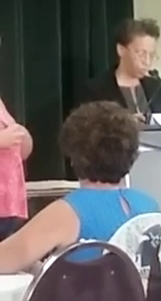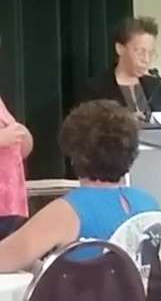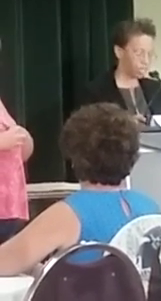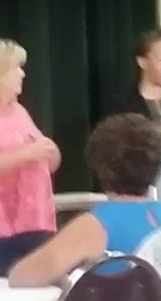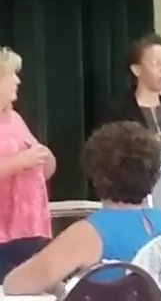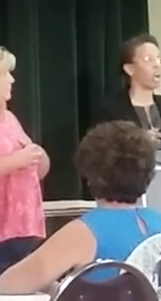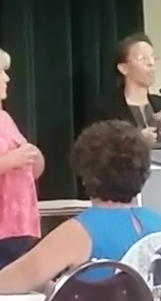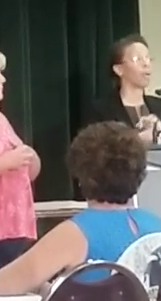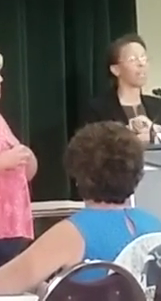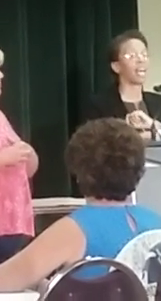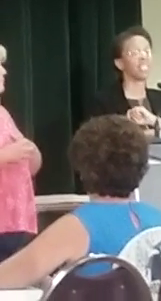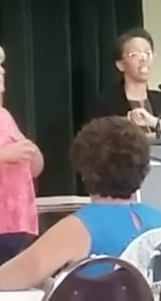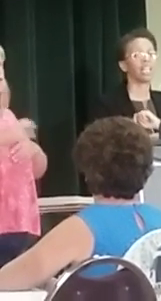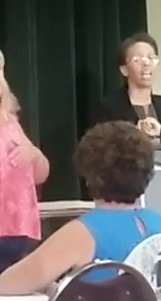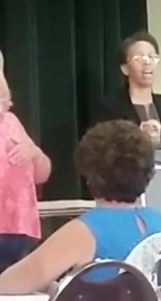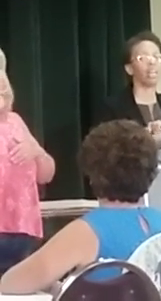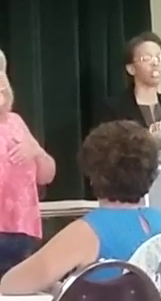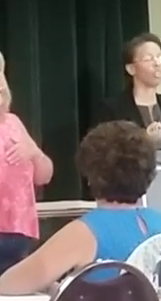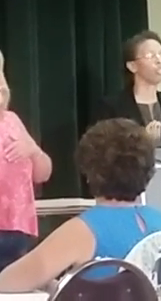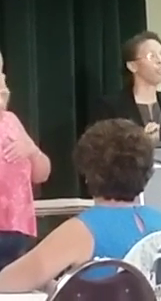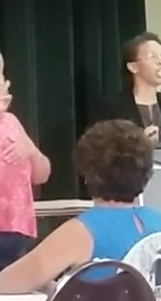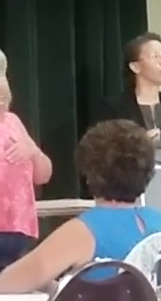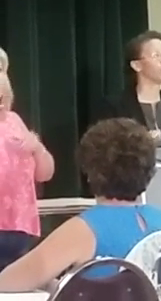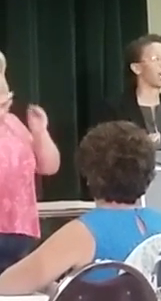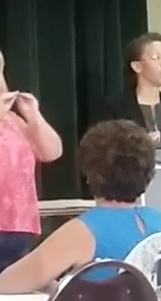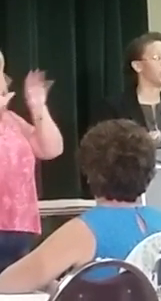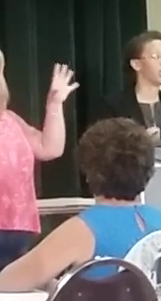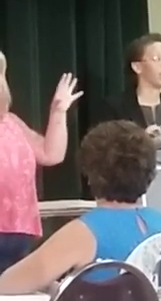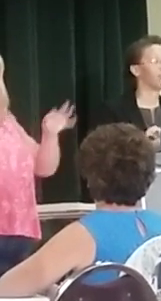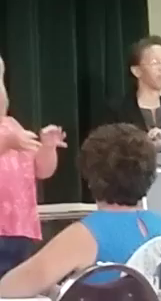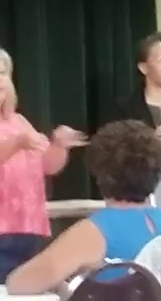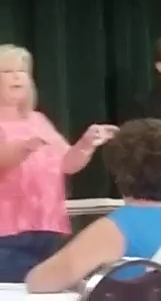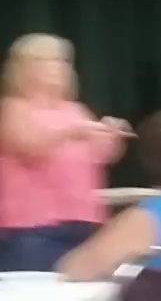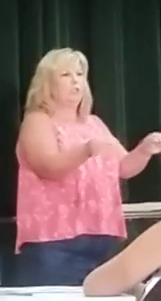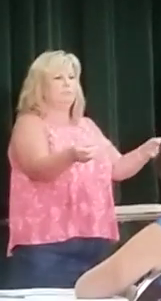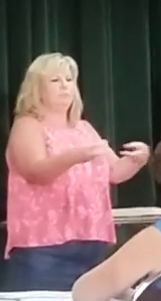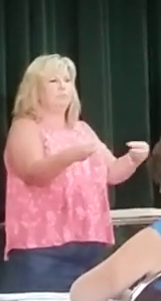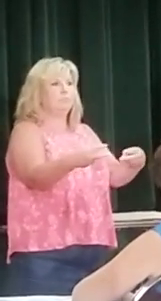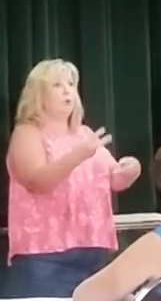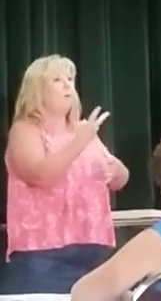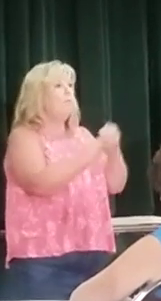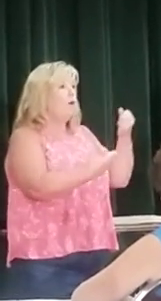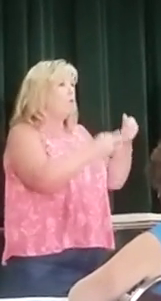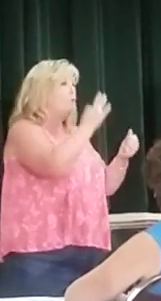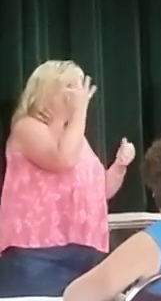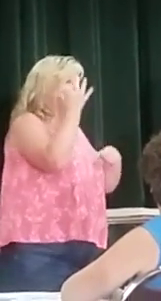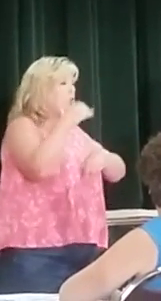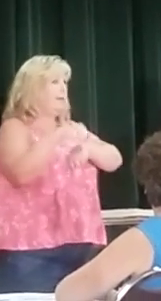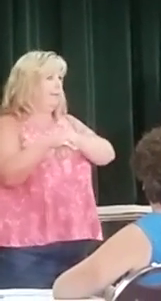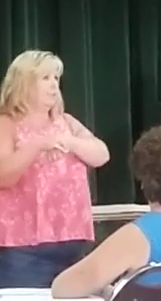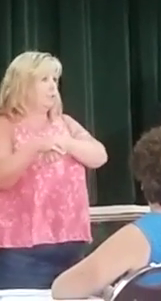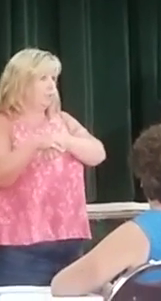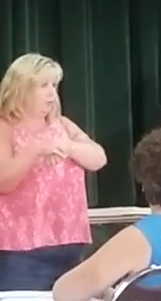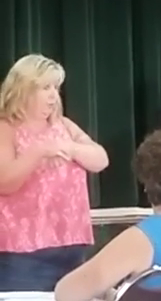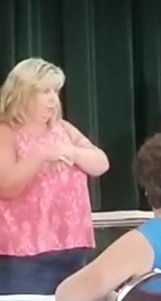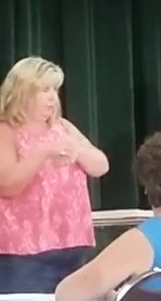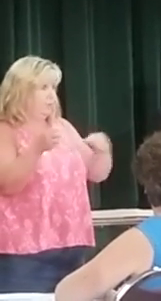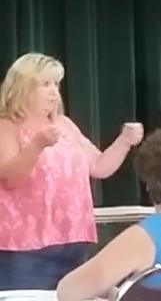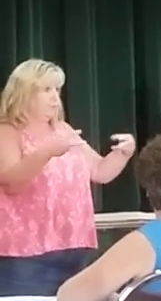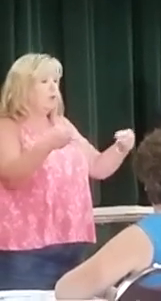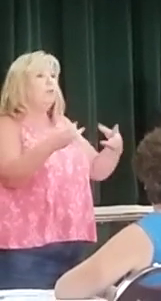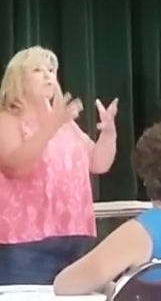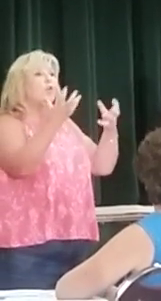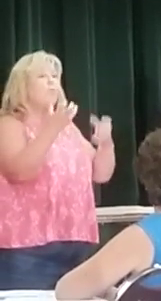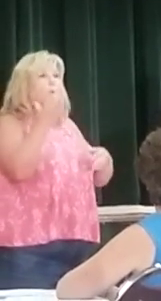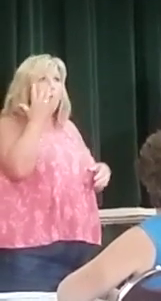sorry, and our webcasting is also being closed captioned today in French and in English. So if you would like to go back